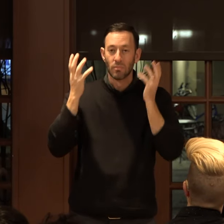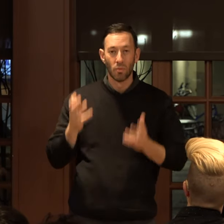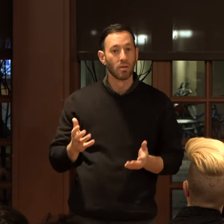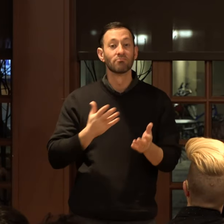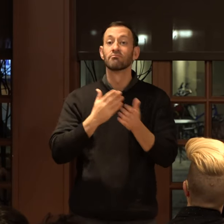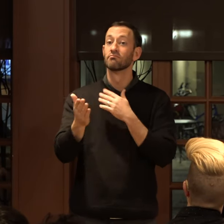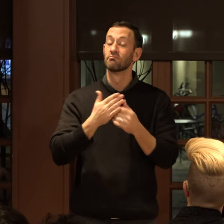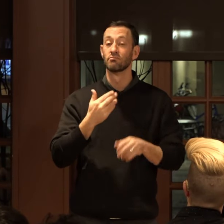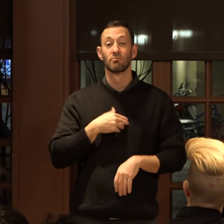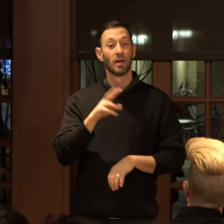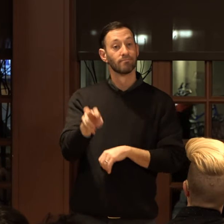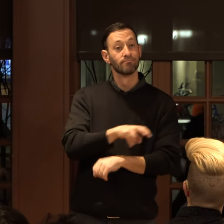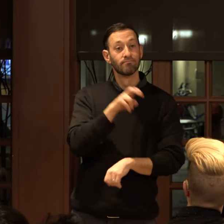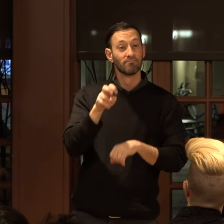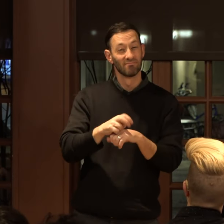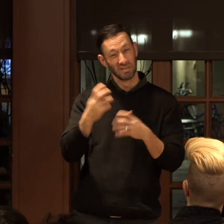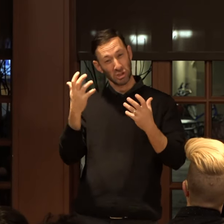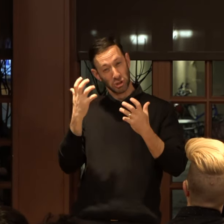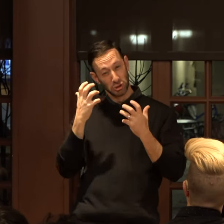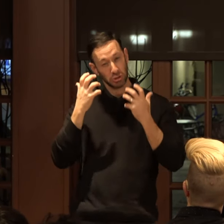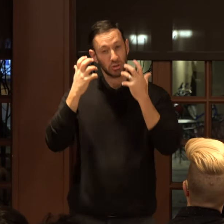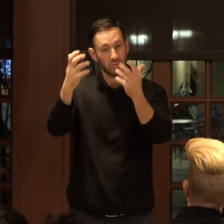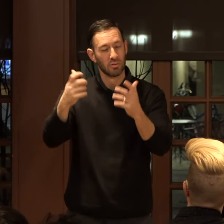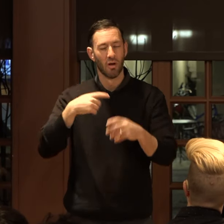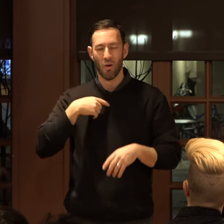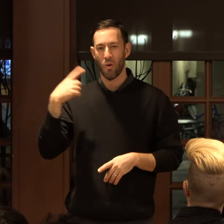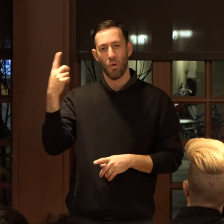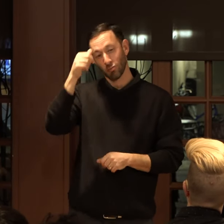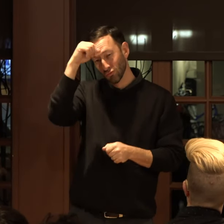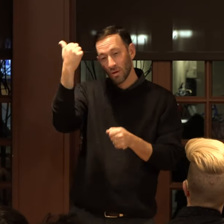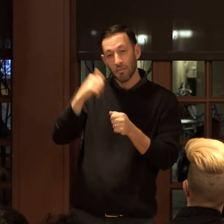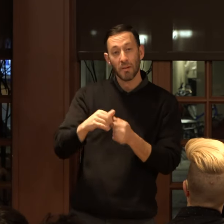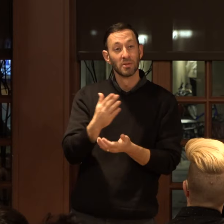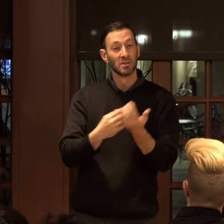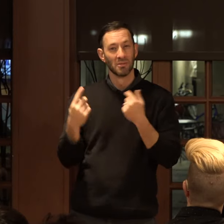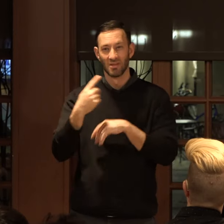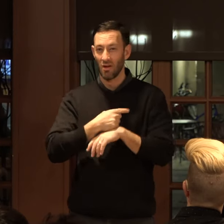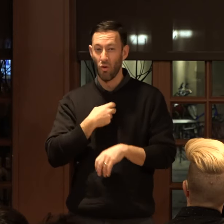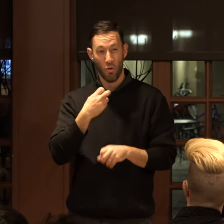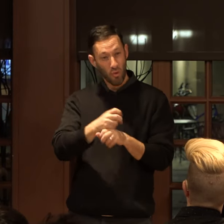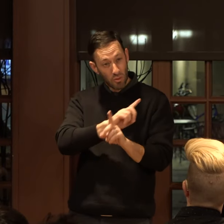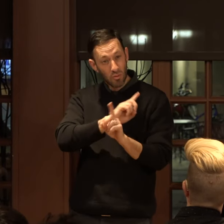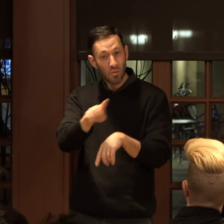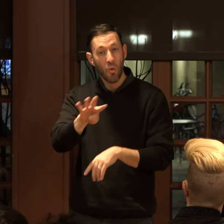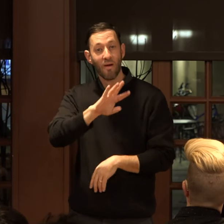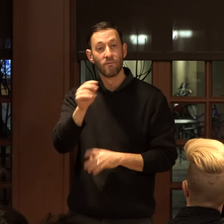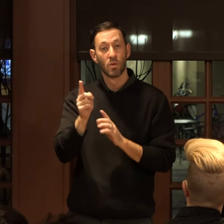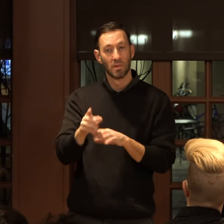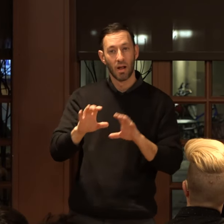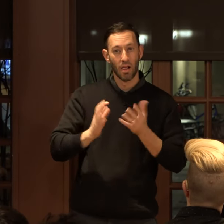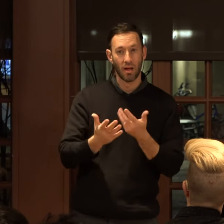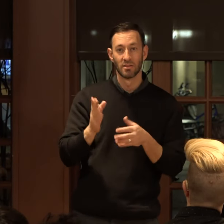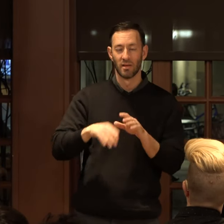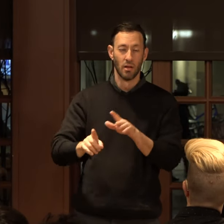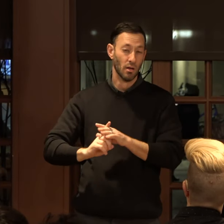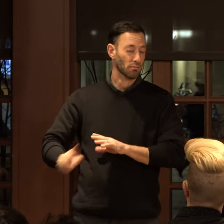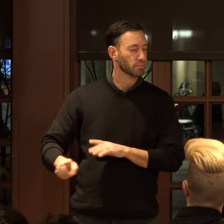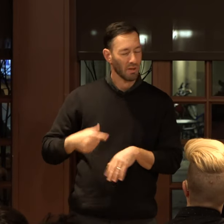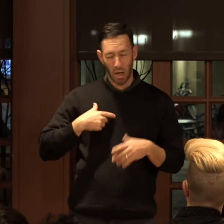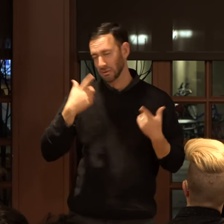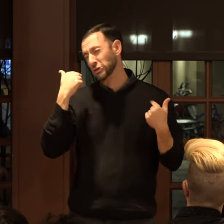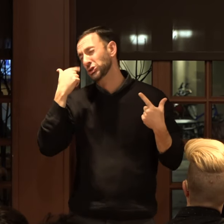Regardless, when I sit down in a hundred-seat lecture, I can't help but remember the days when I could barely manage attending a 40-minute class without fleeing the room in tears.